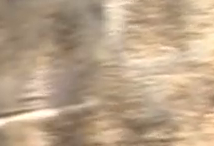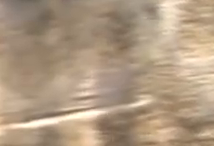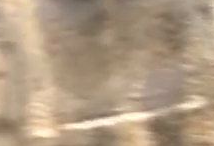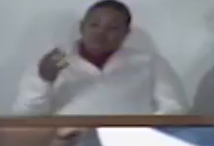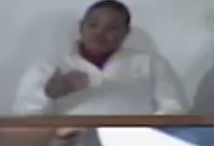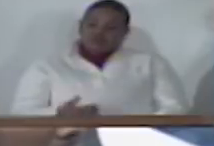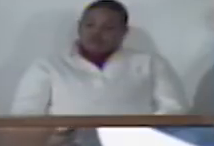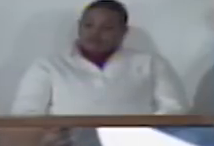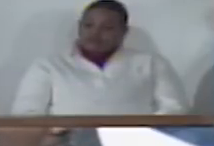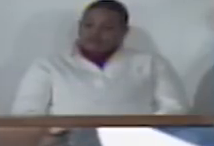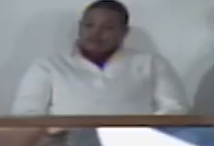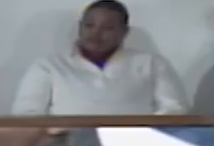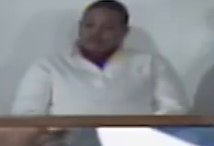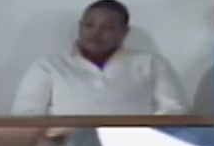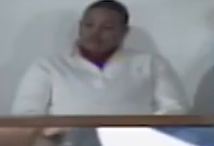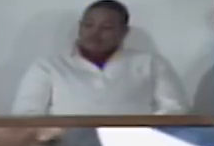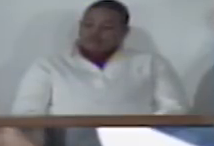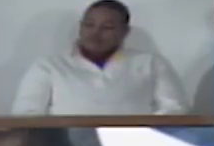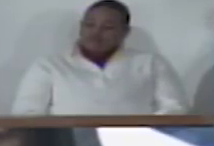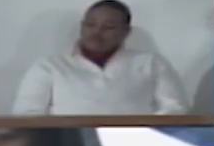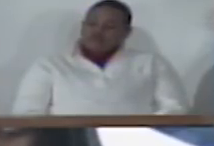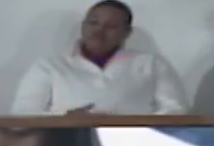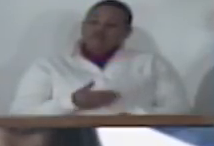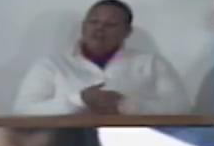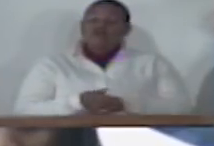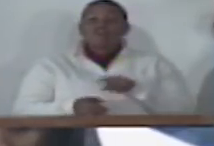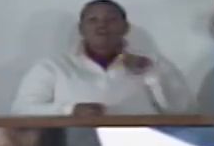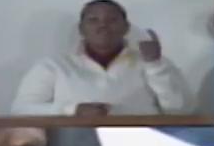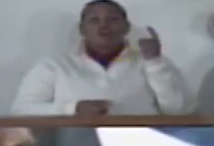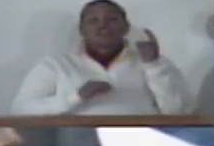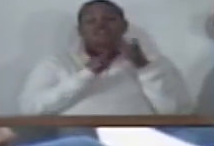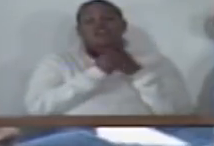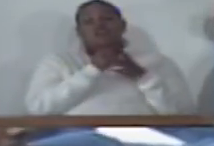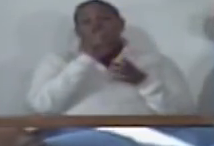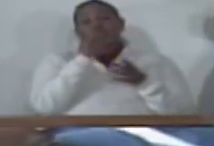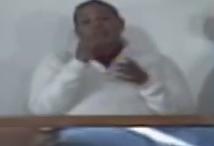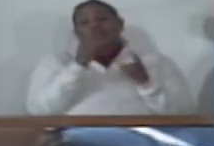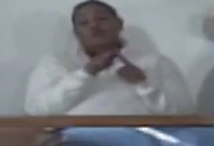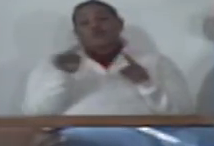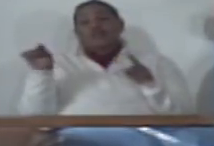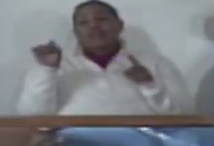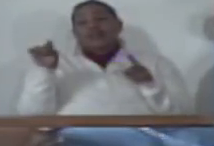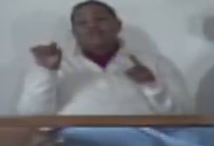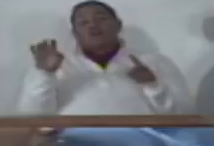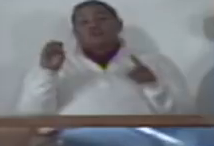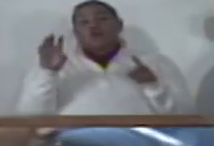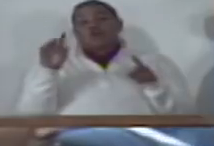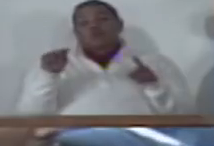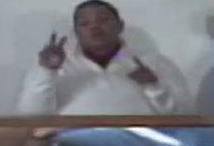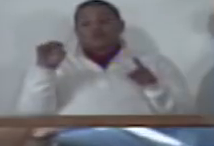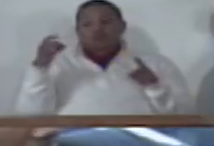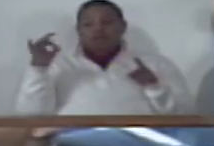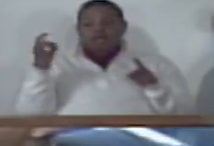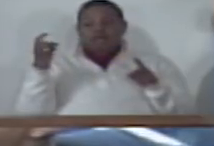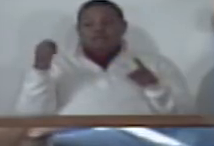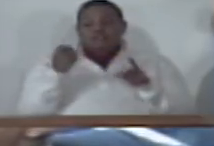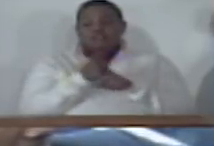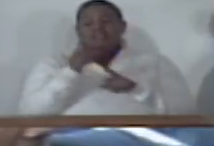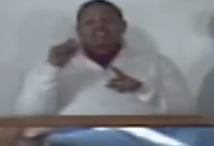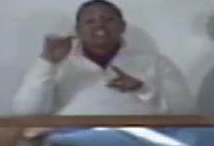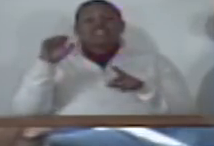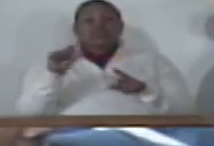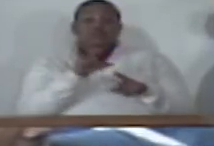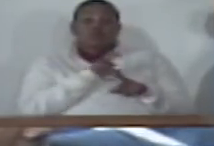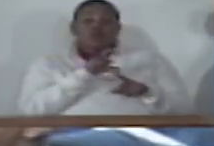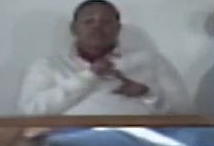to the operation. Over the period 1st of January 2018 to the 11th of October 2018, the St. James